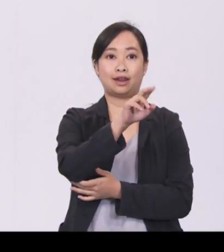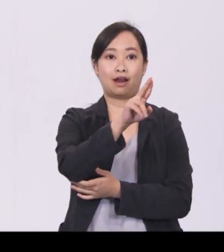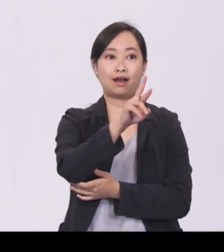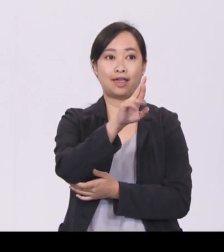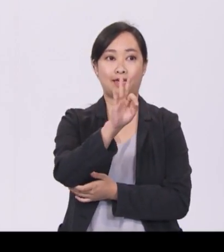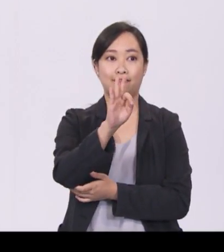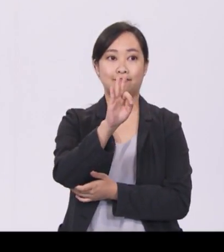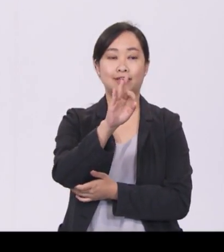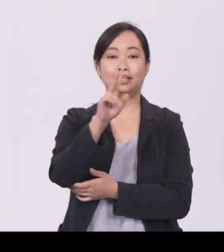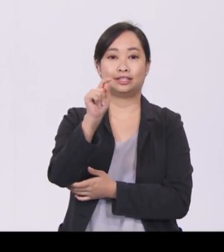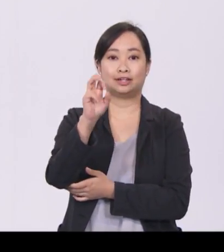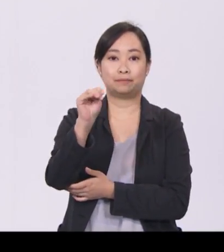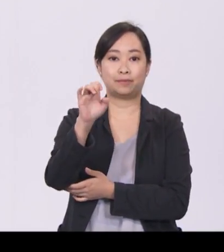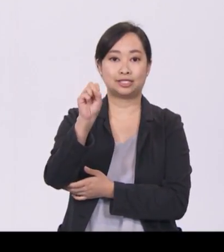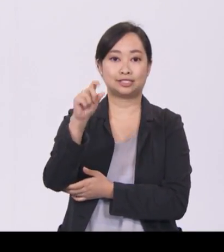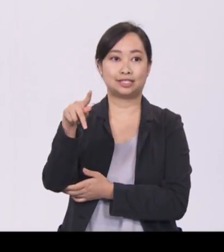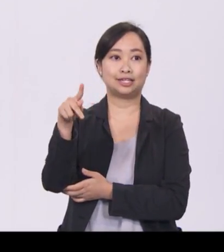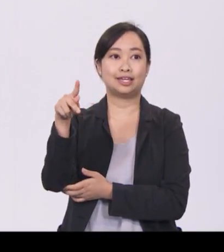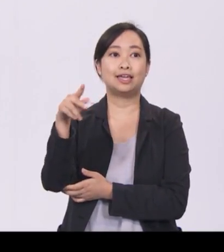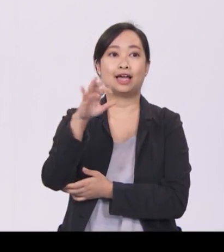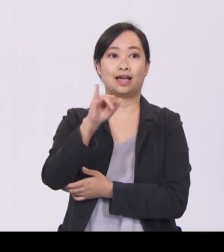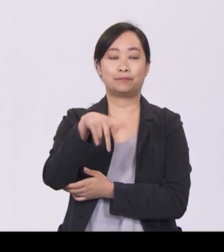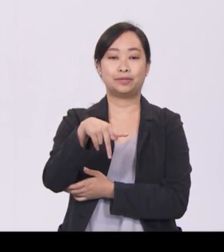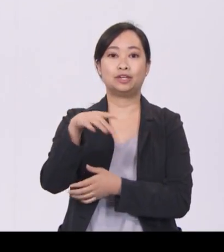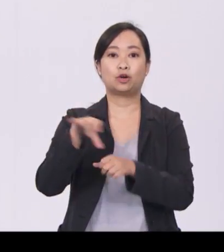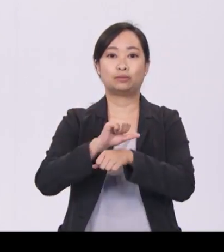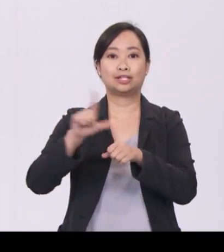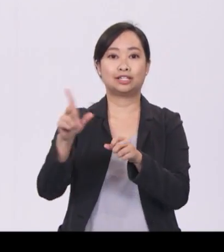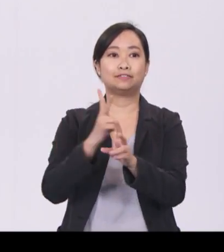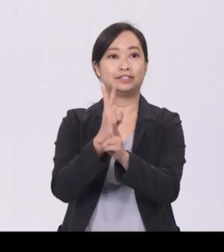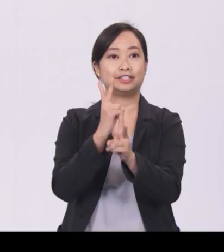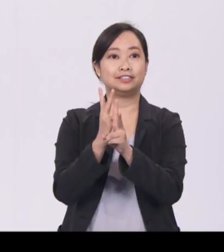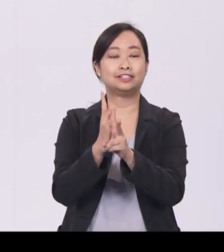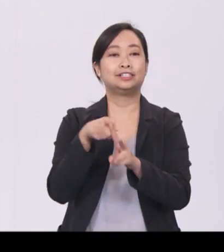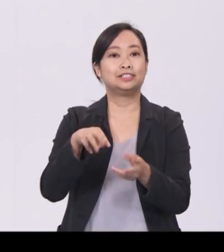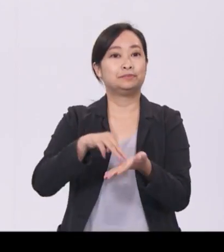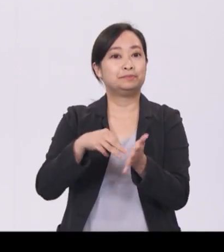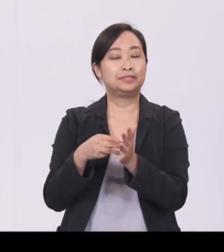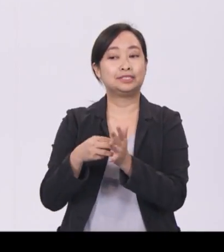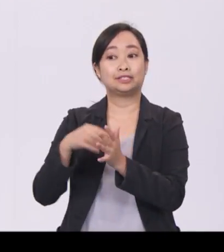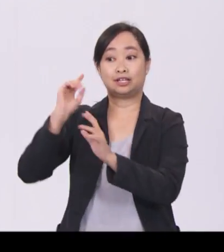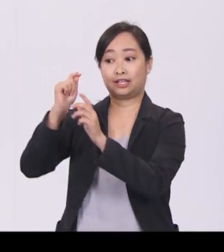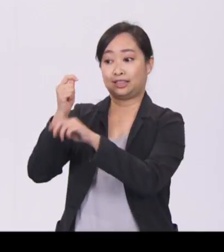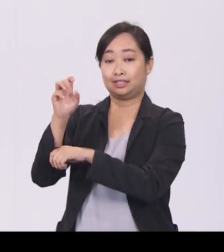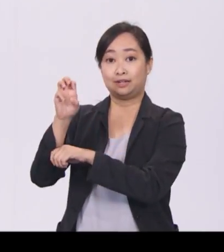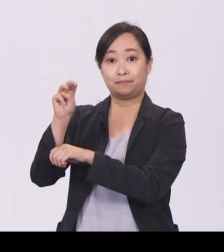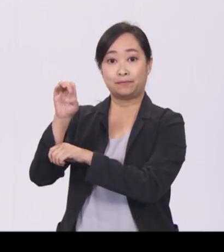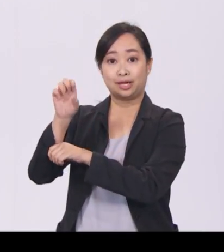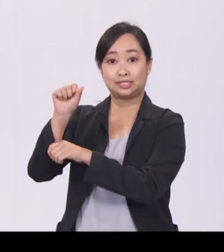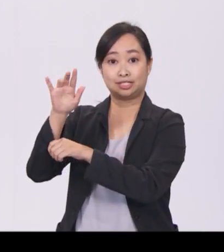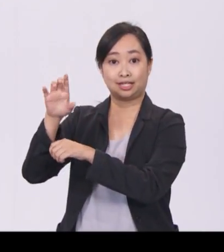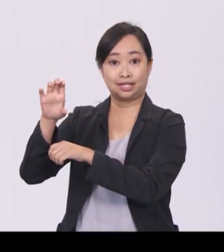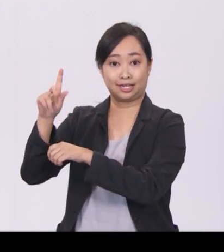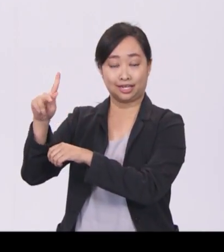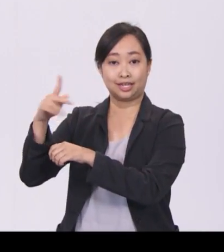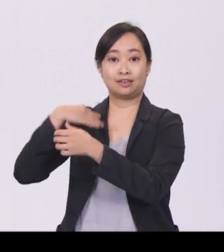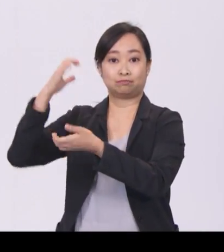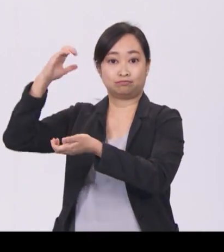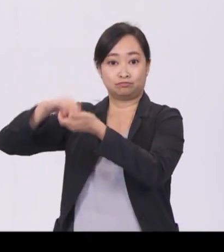This new investment venture will bring together Temasek's global investment networks and NRF's connections with the Singapore R